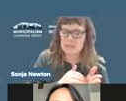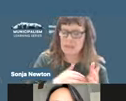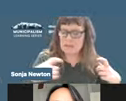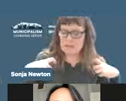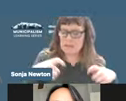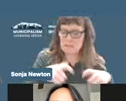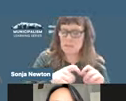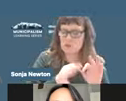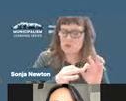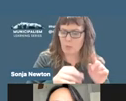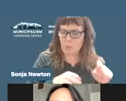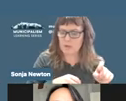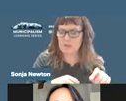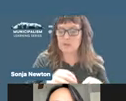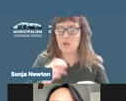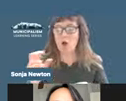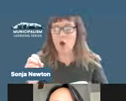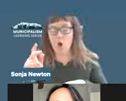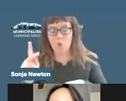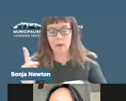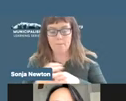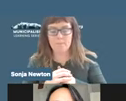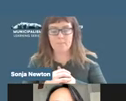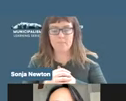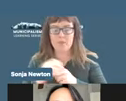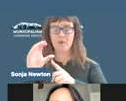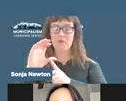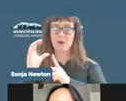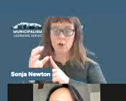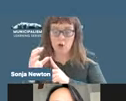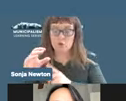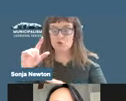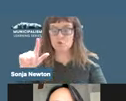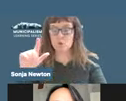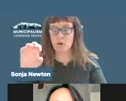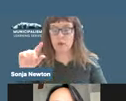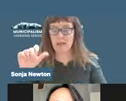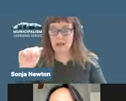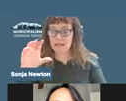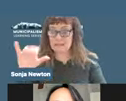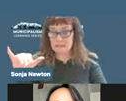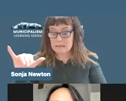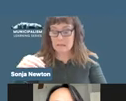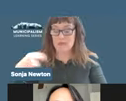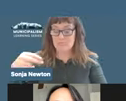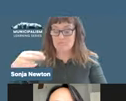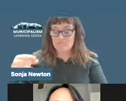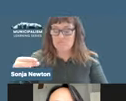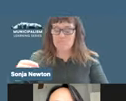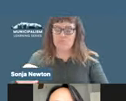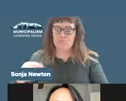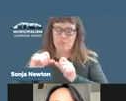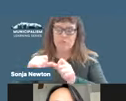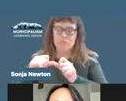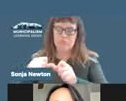let's start over. Okay. So, the cultural legacy of these events may have outlived their material impact on the urban